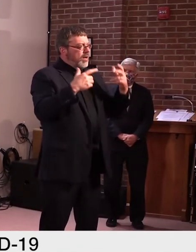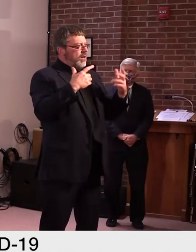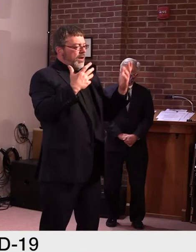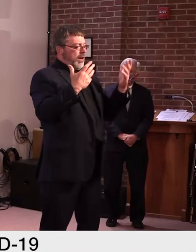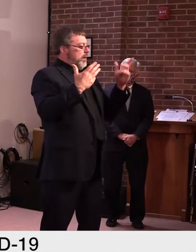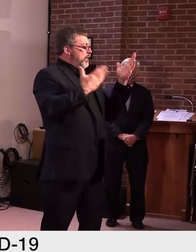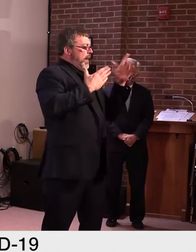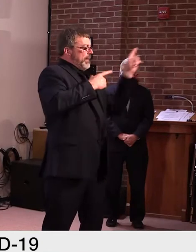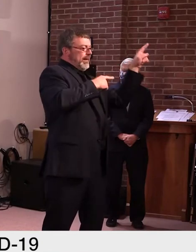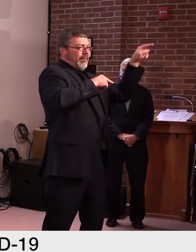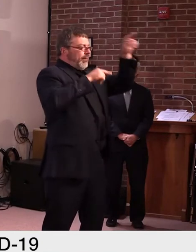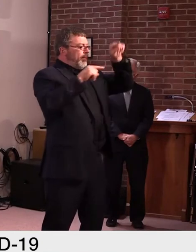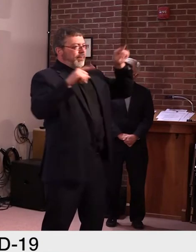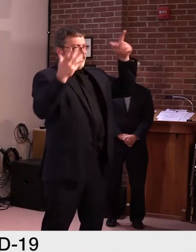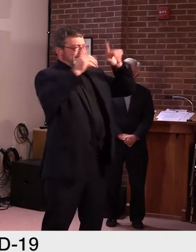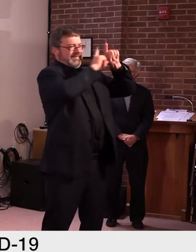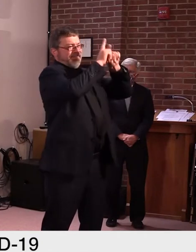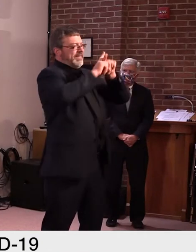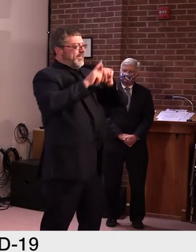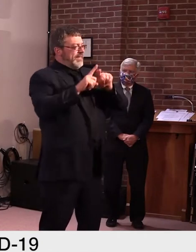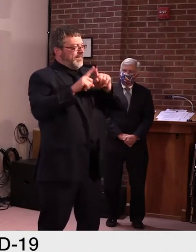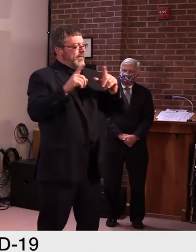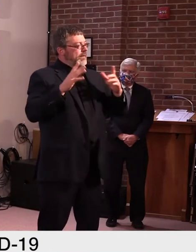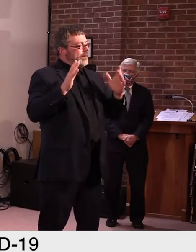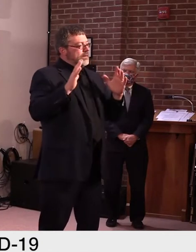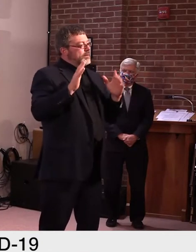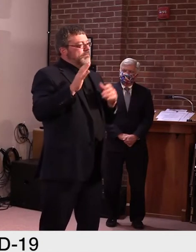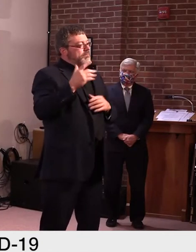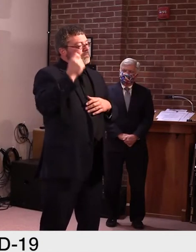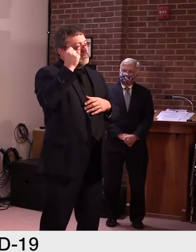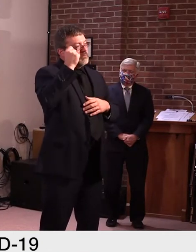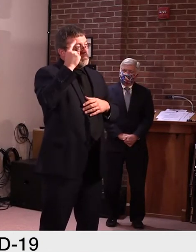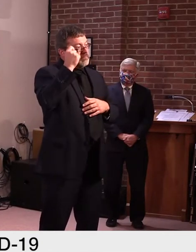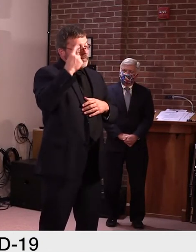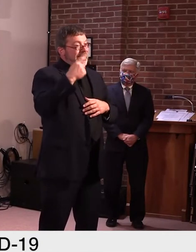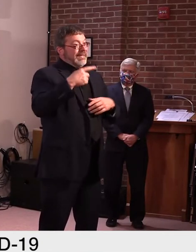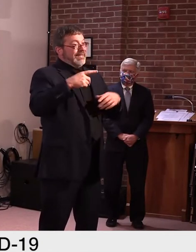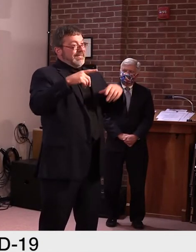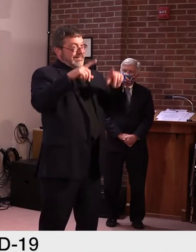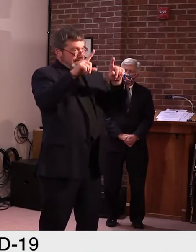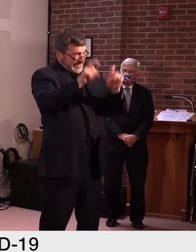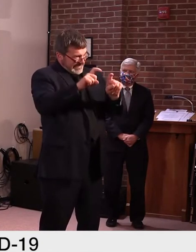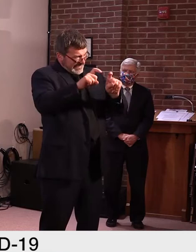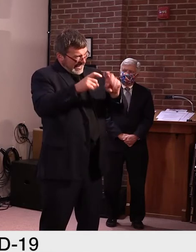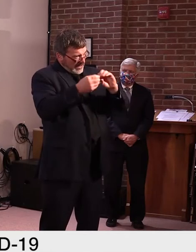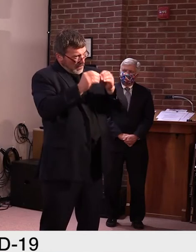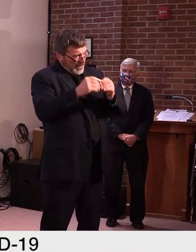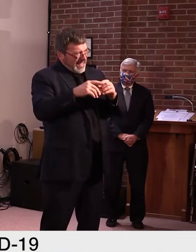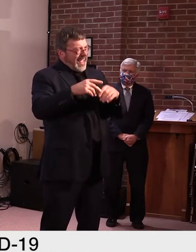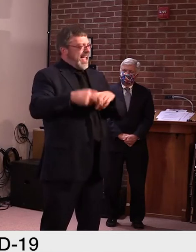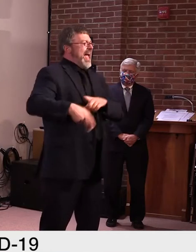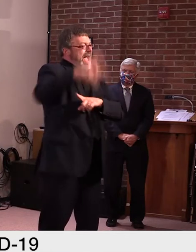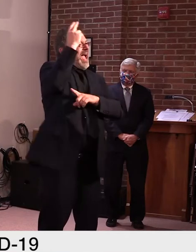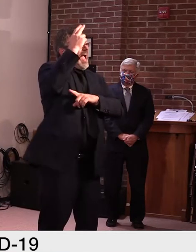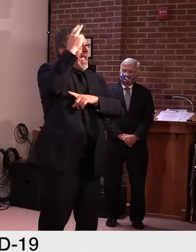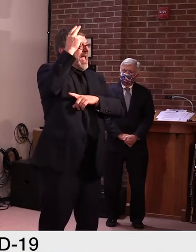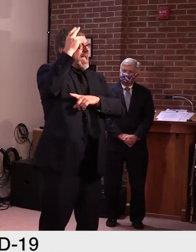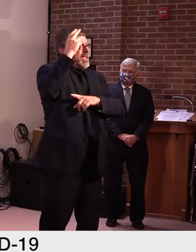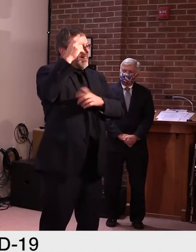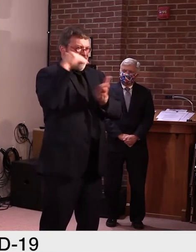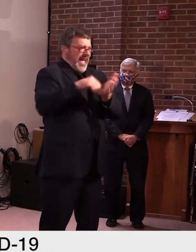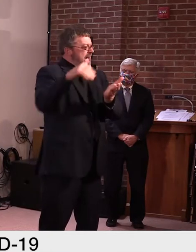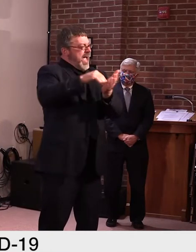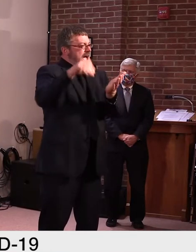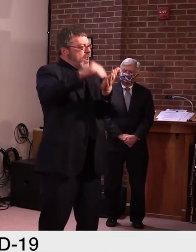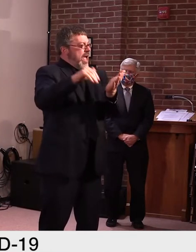the national level, there is still a pretty high level of testing going on across the country and the national positivity rate, um, is pushing